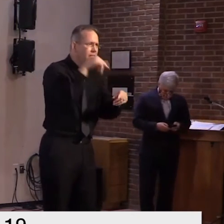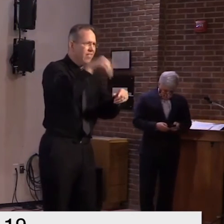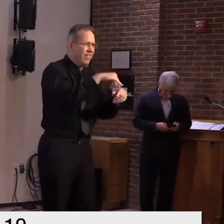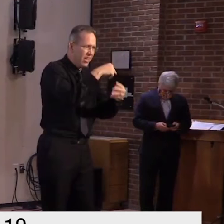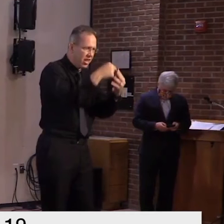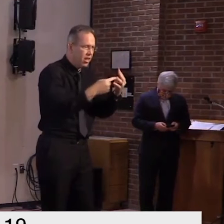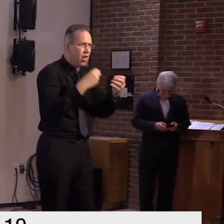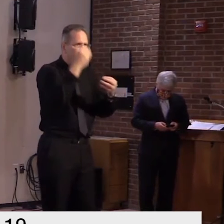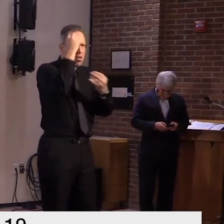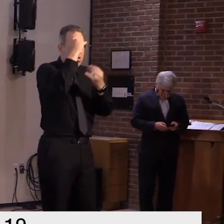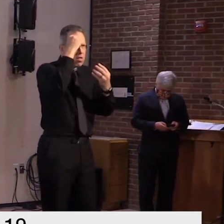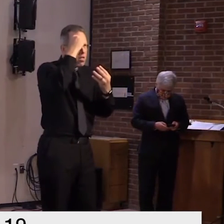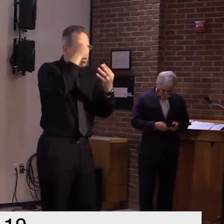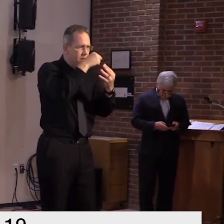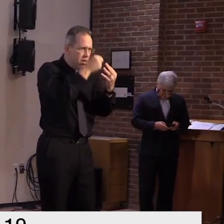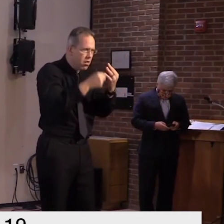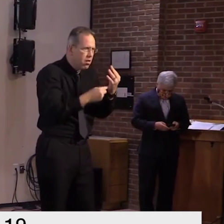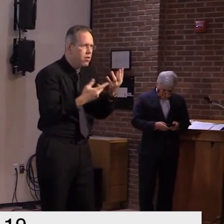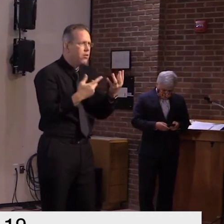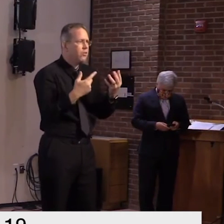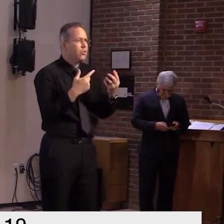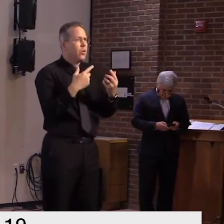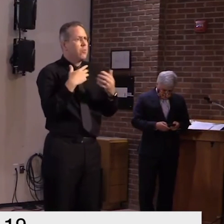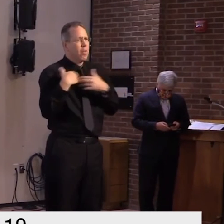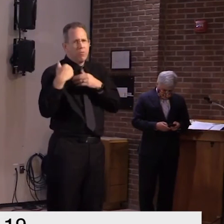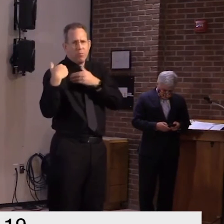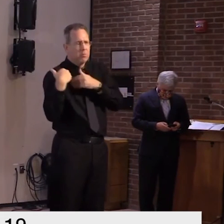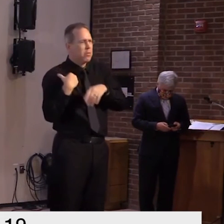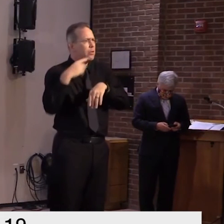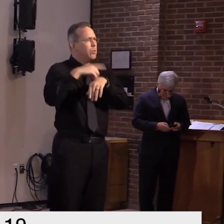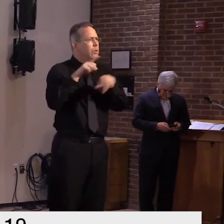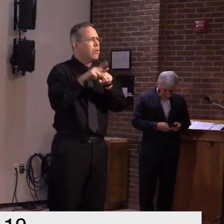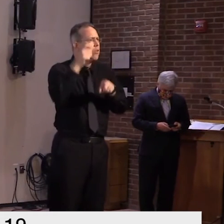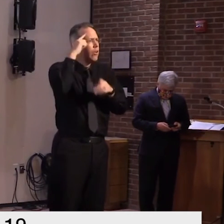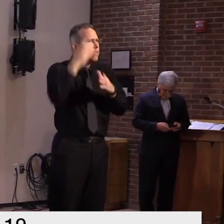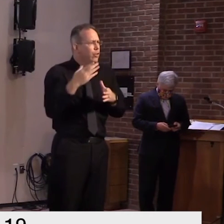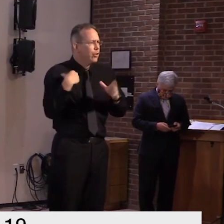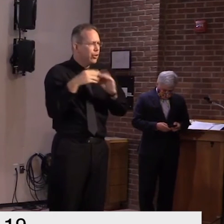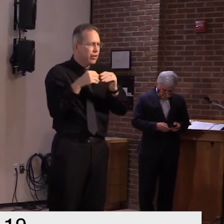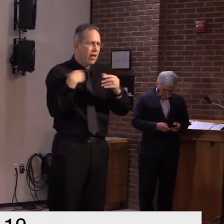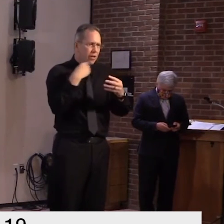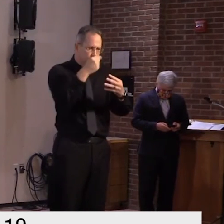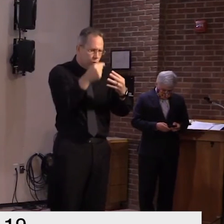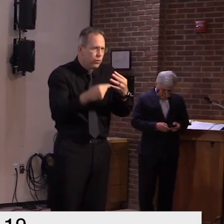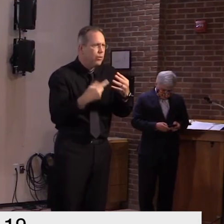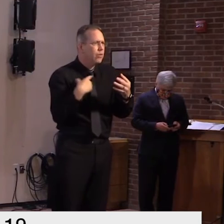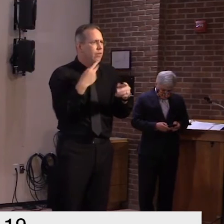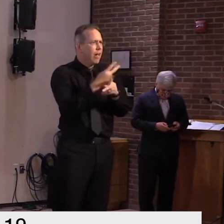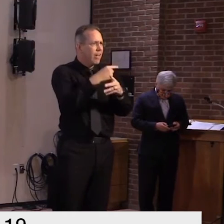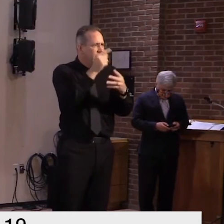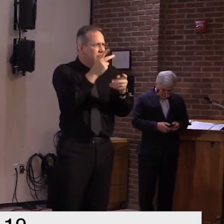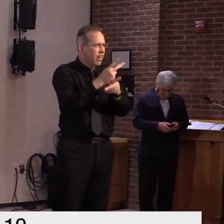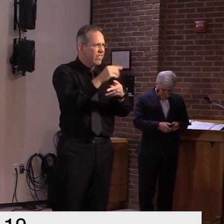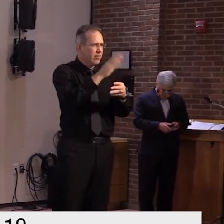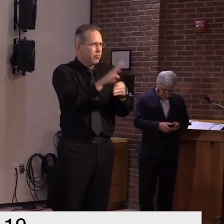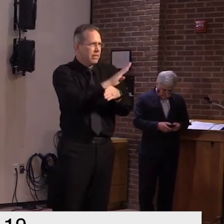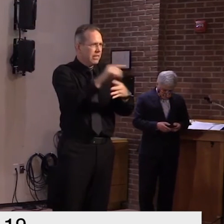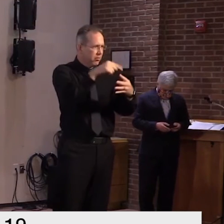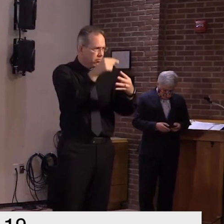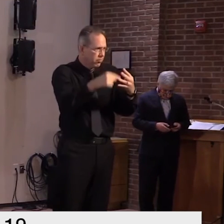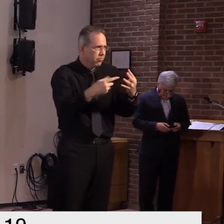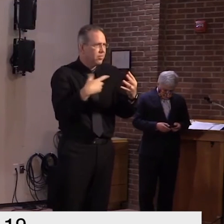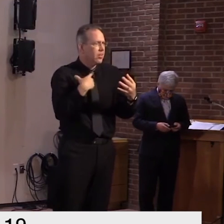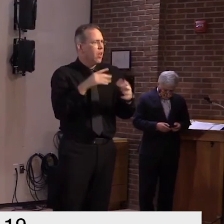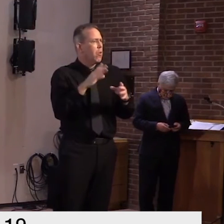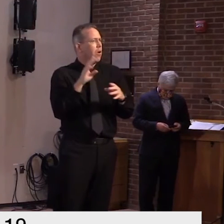this responsibility and put it squarely on my shoulders and take it seriously so i can't i